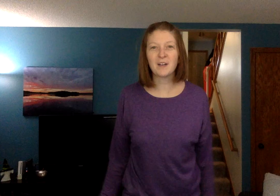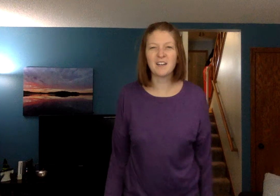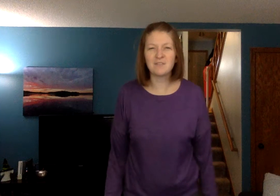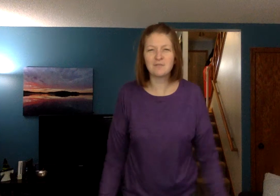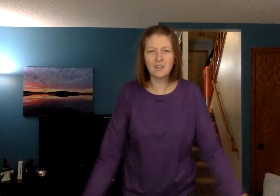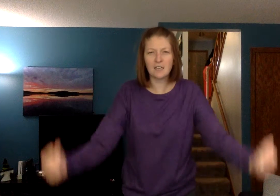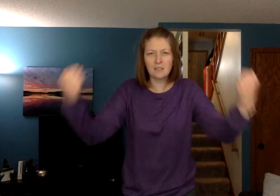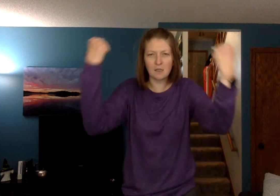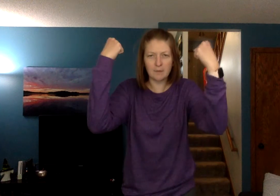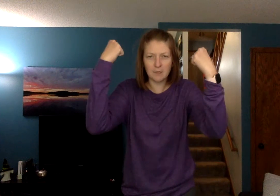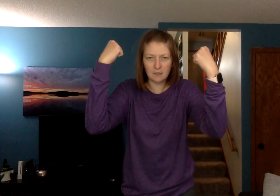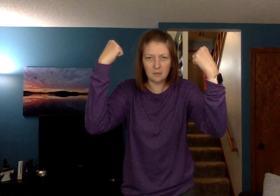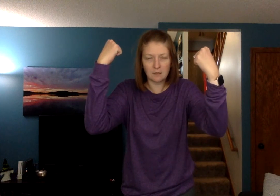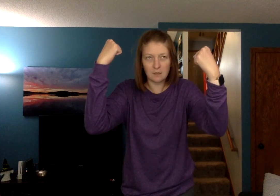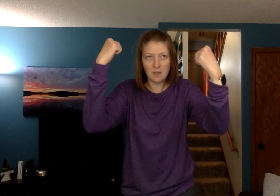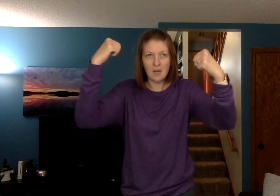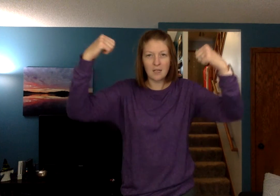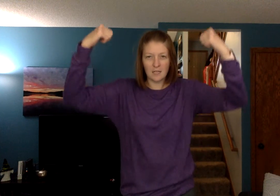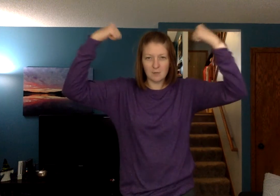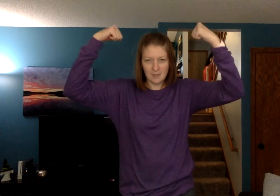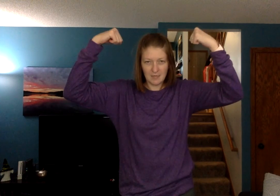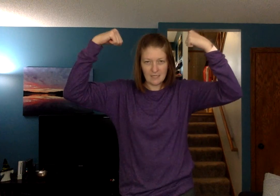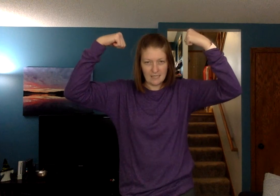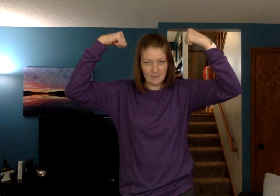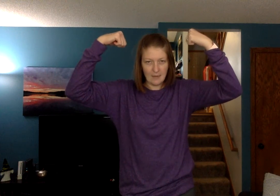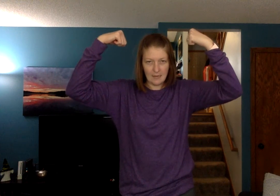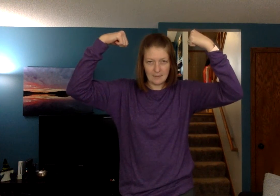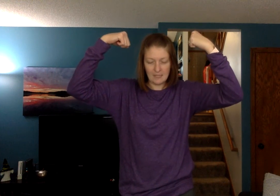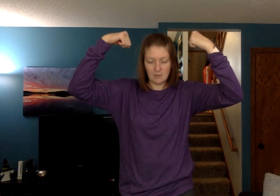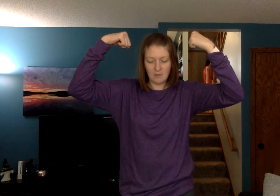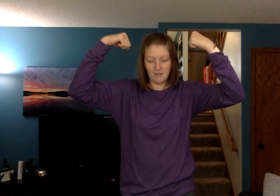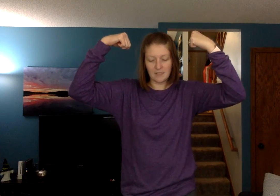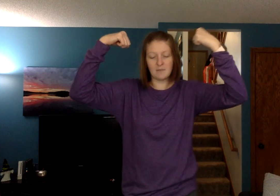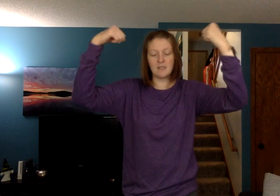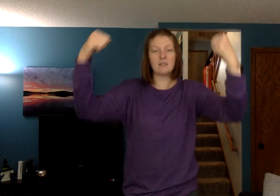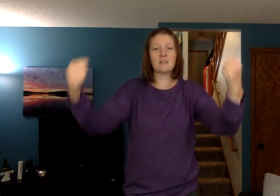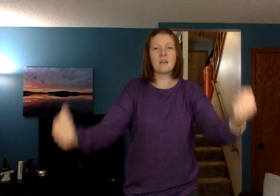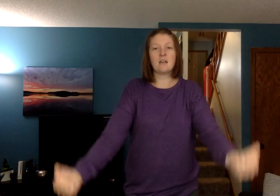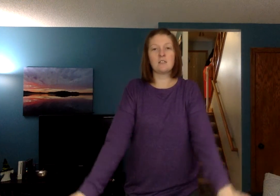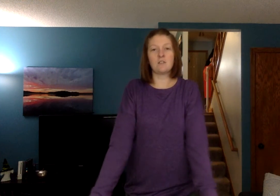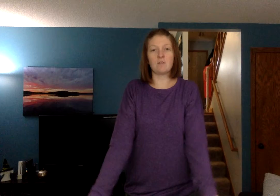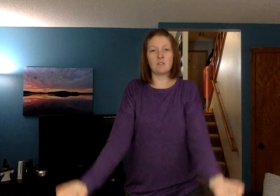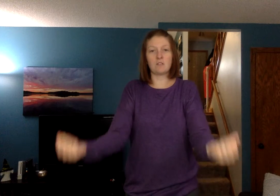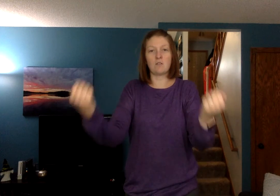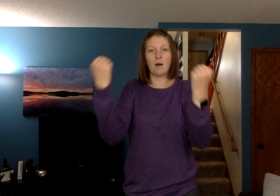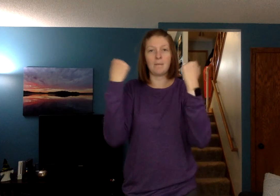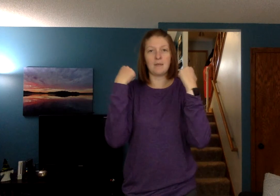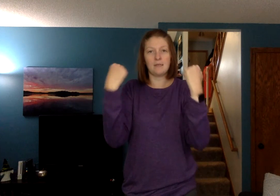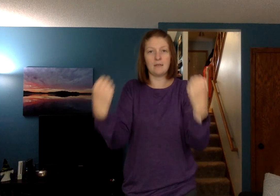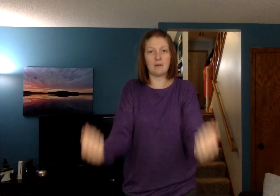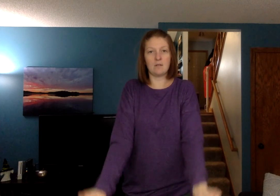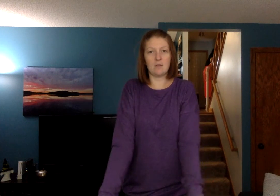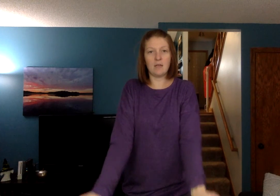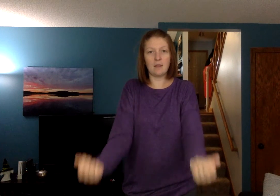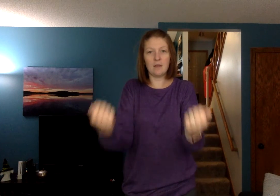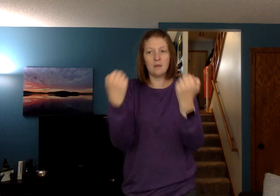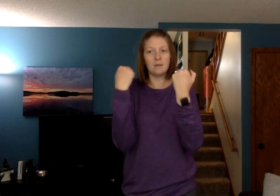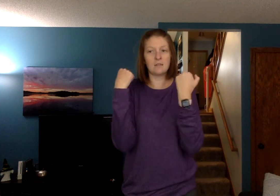flex our muscles that's when somebody says to make a muscle we flex our muscles so you can just go up and down like this